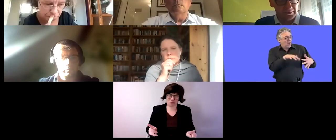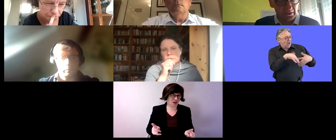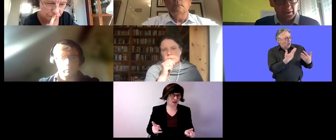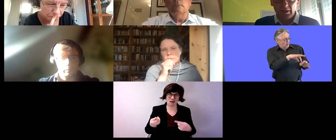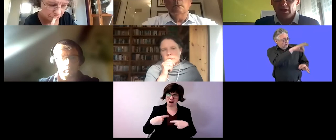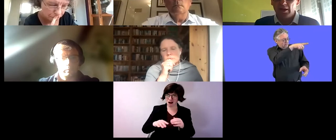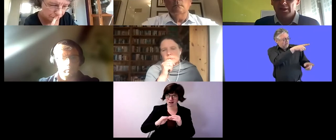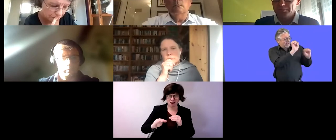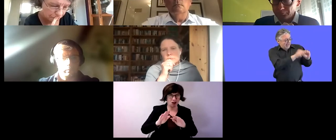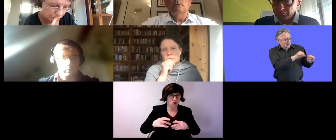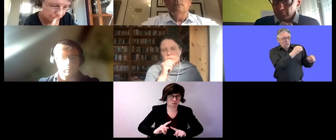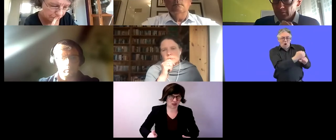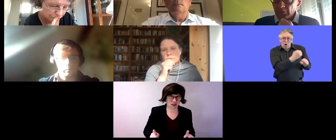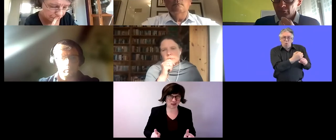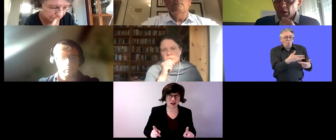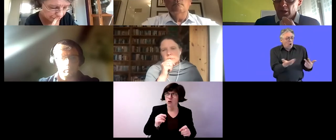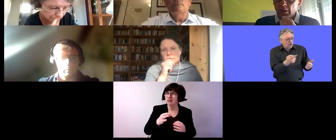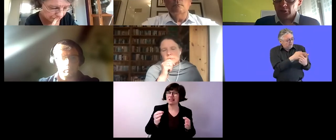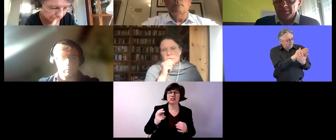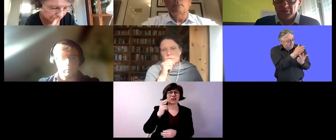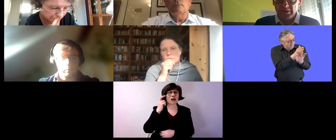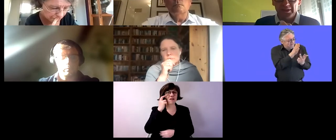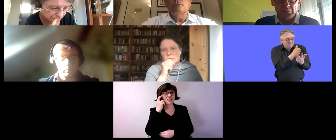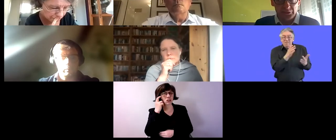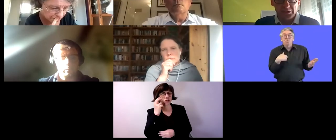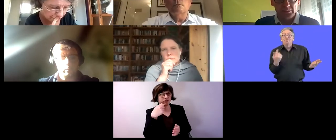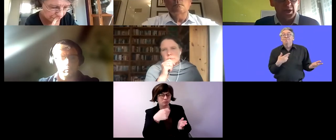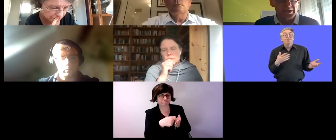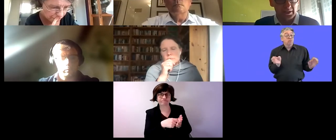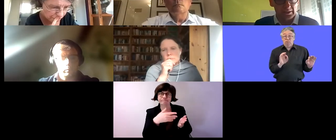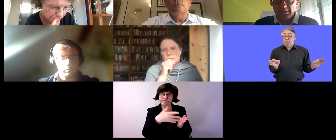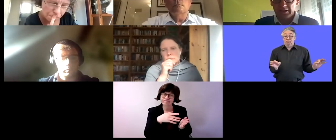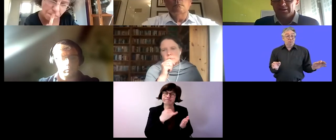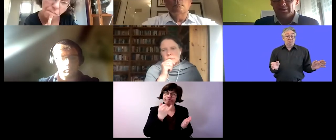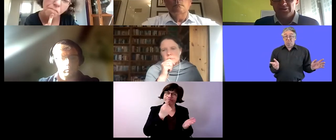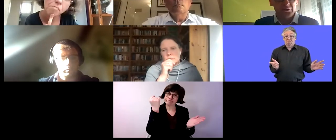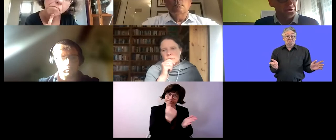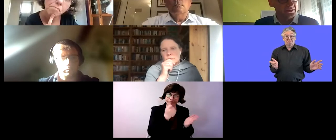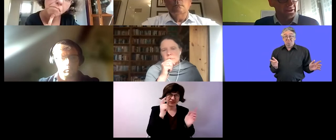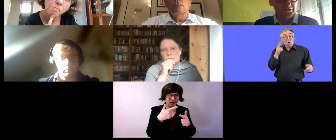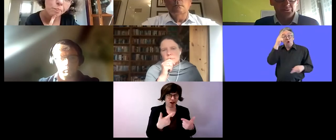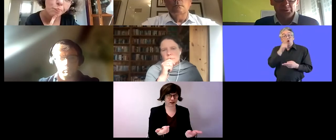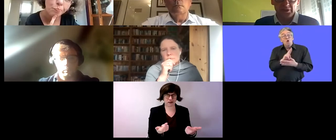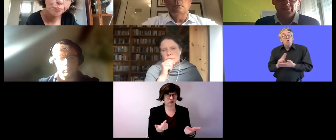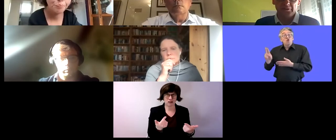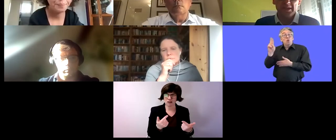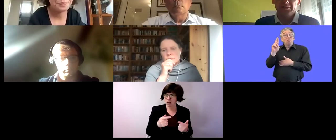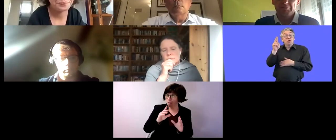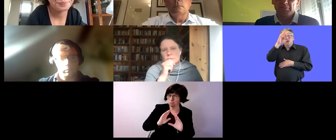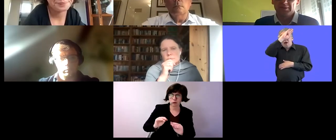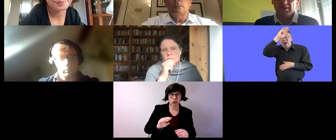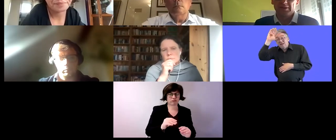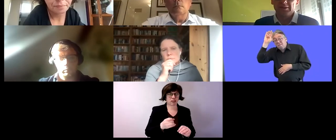scientific um so uh occupational psychology way this does not exist which is